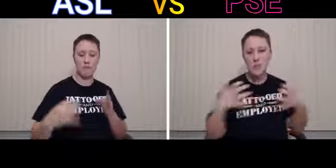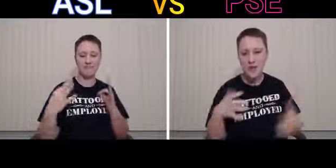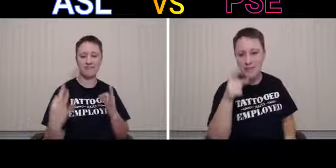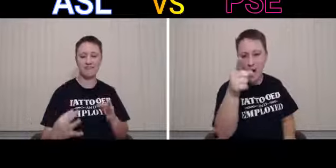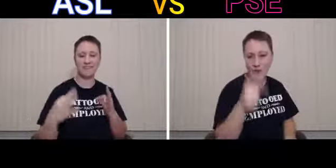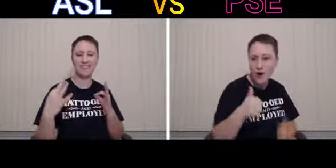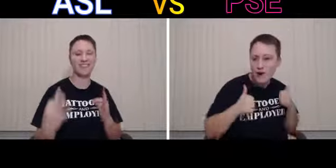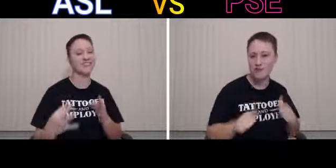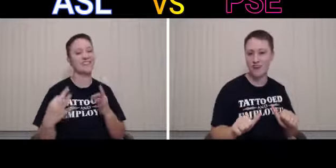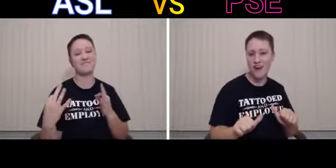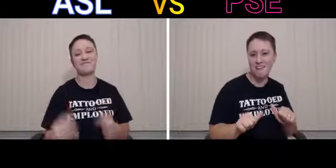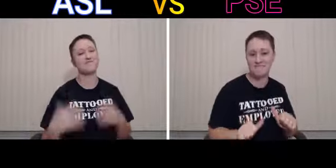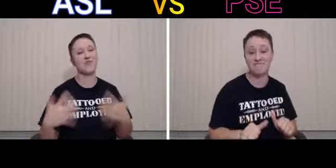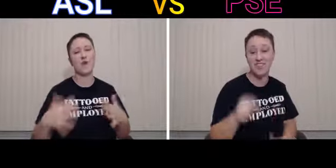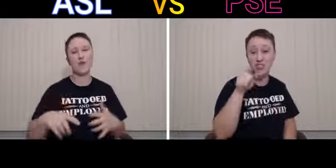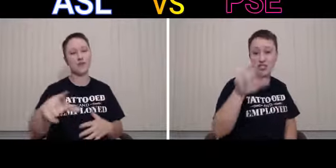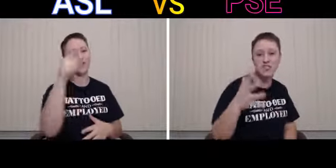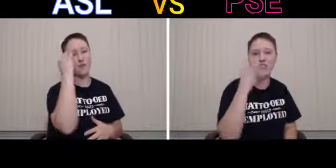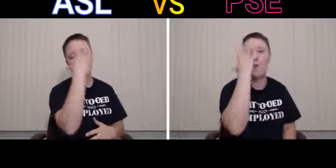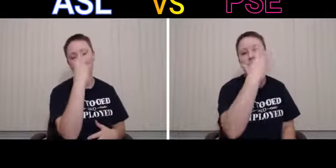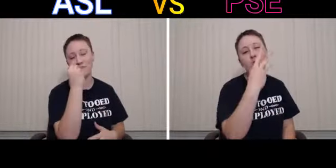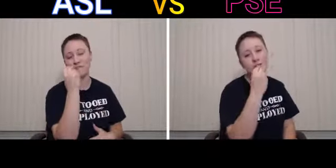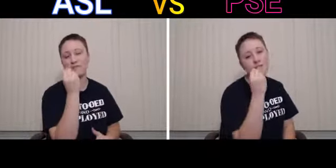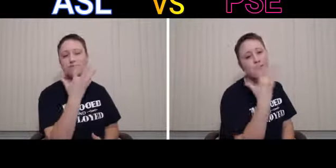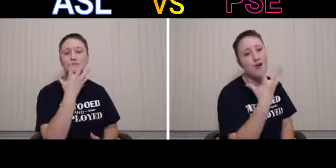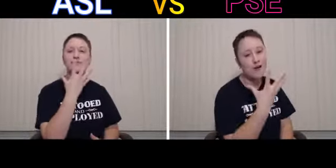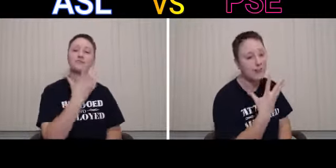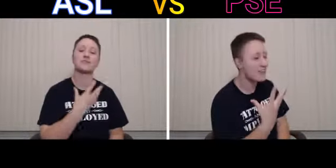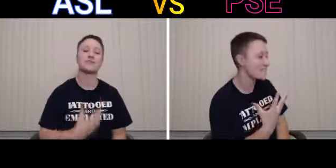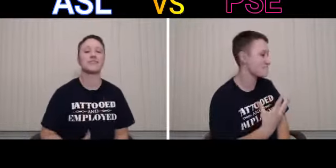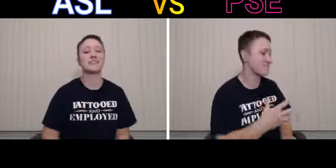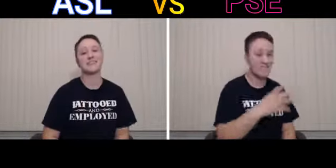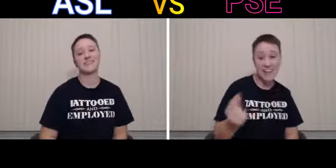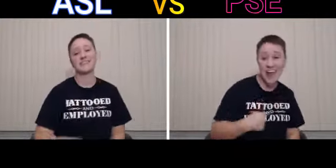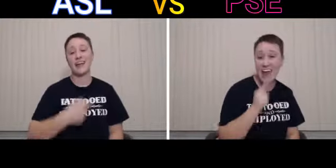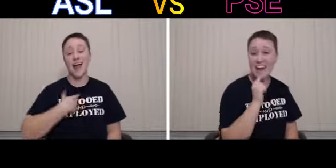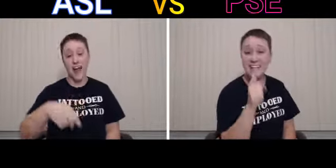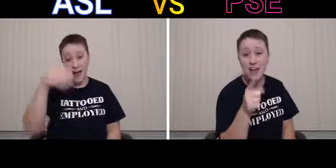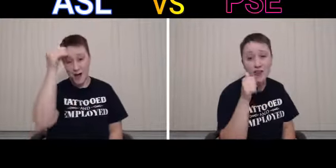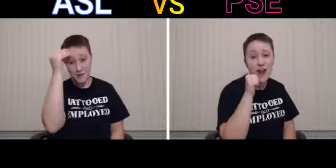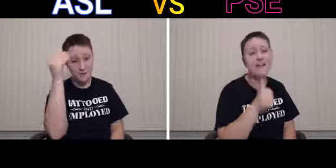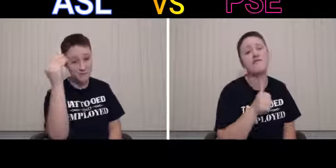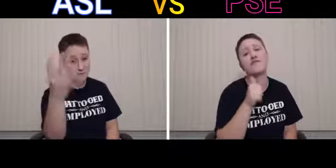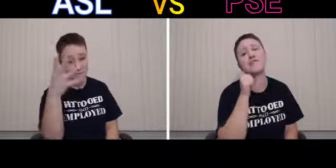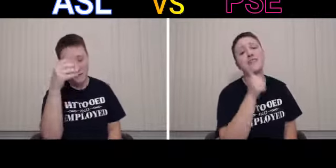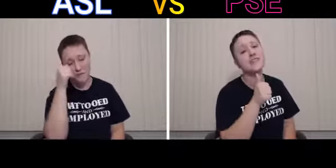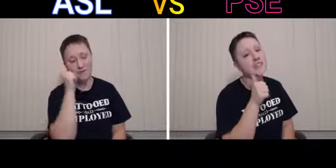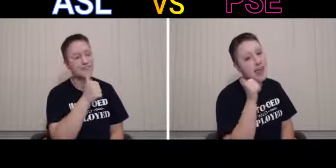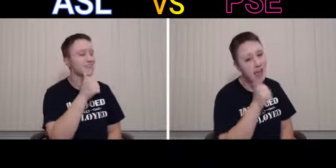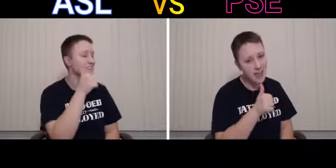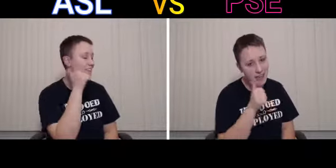without her trying She's so beautiful, and I tell her every day